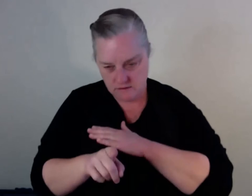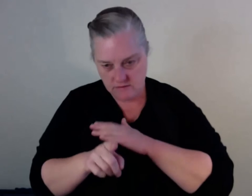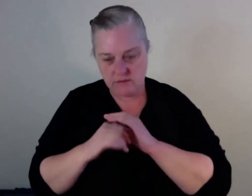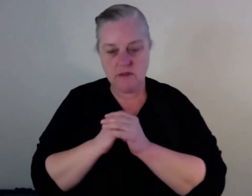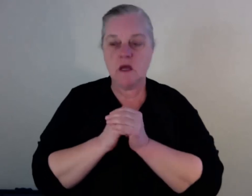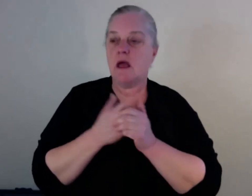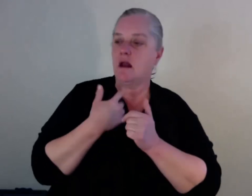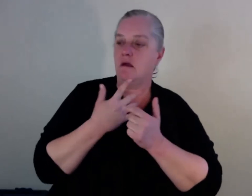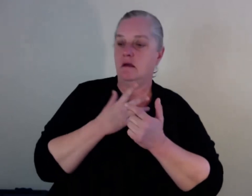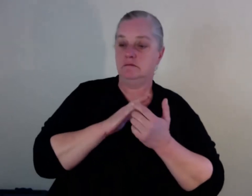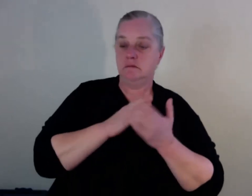And that's about it.